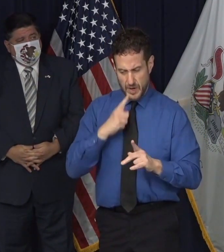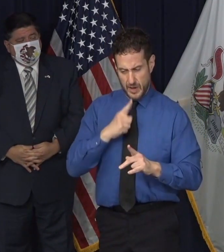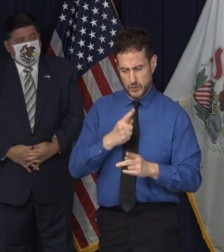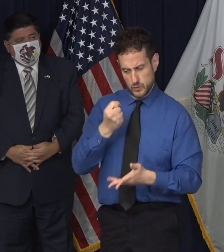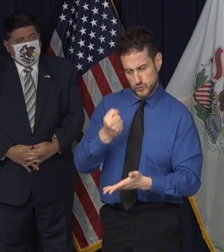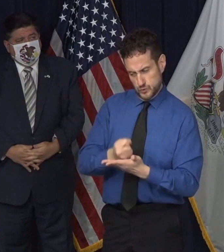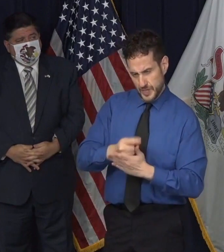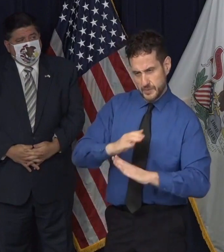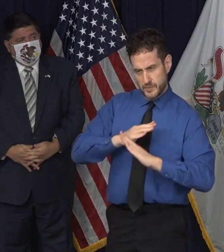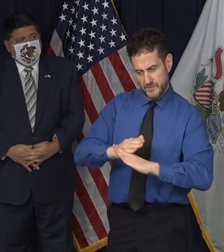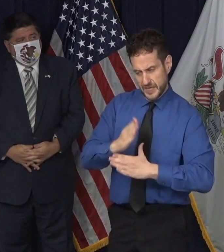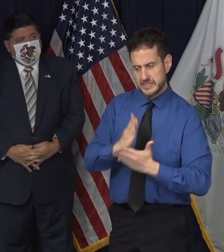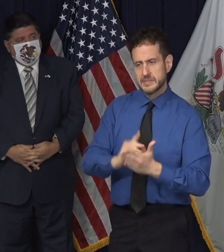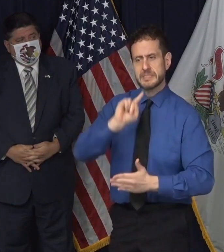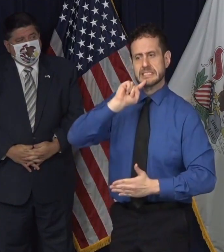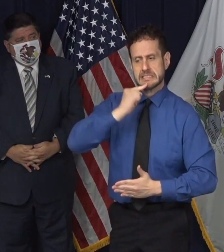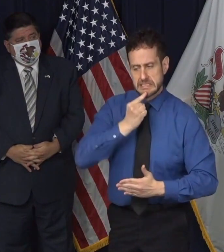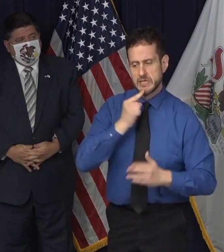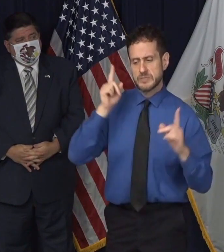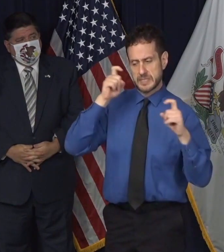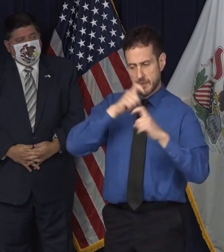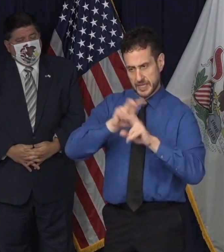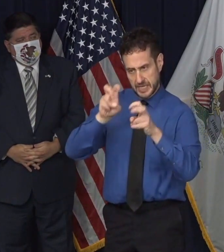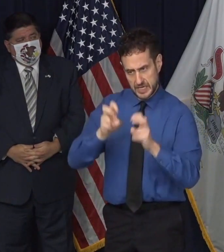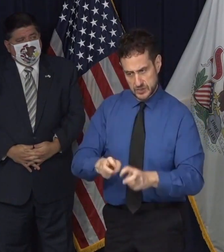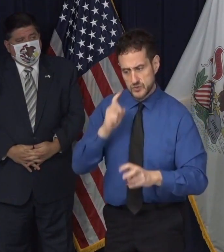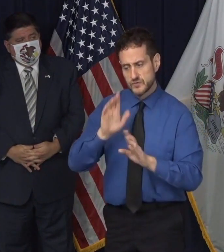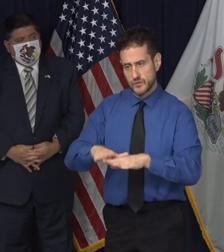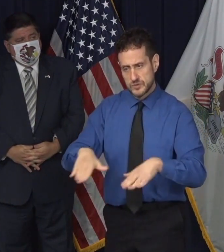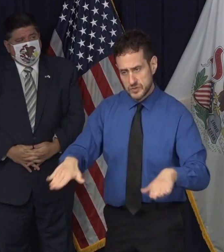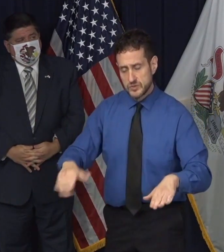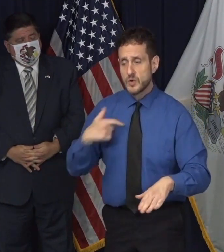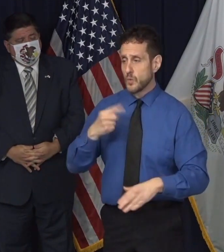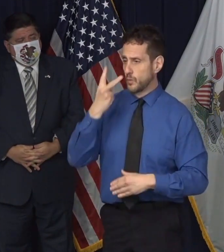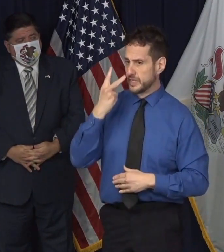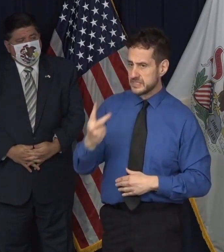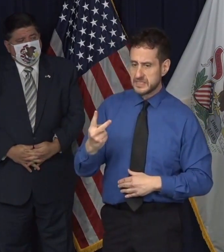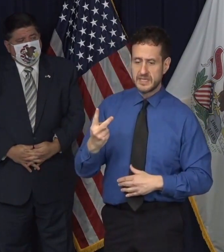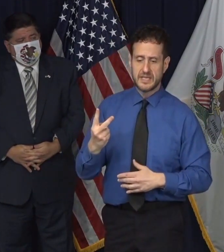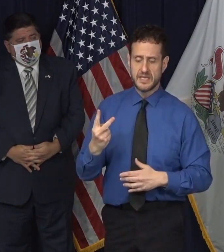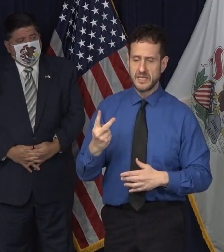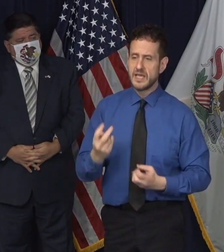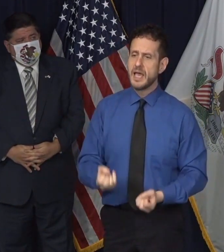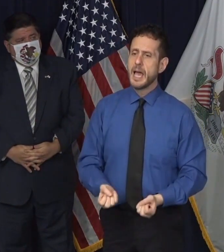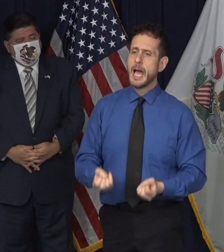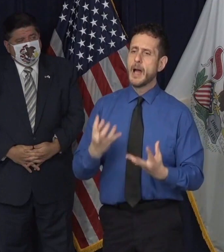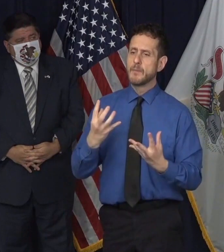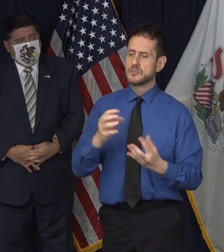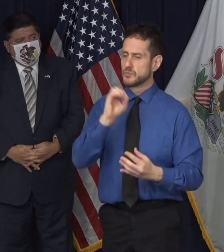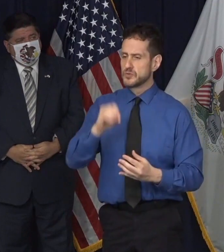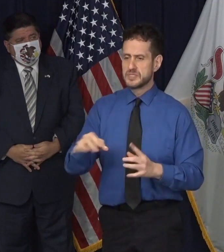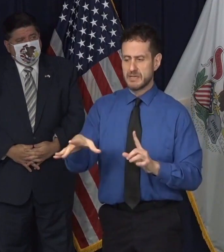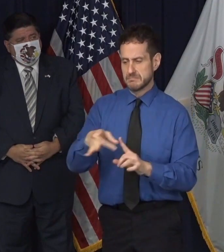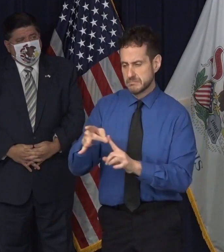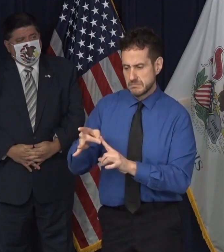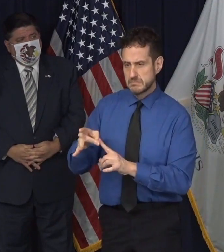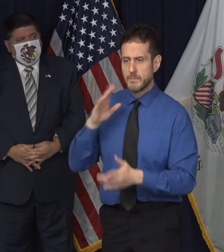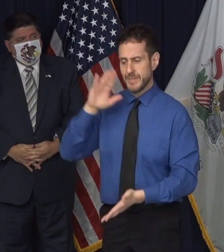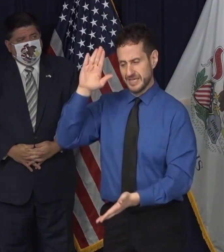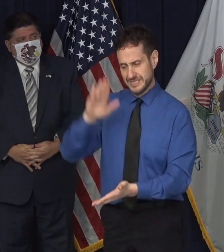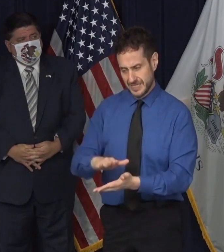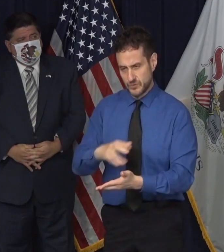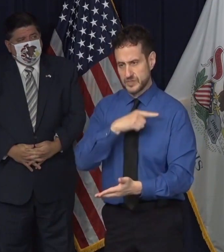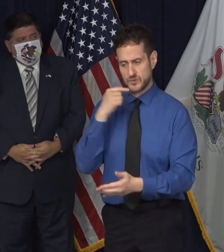some of those serious complications, as we see what thresholds for positivity might decrease the risk